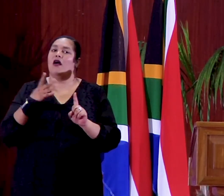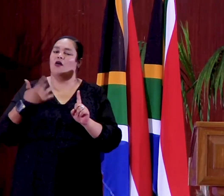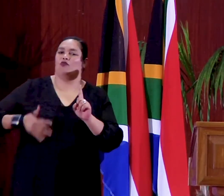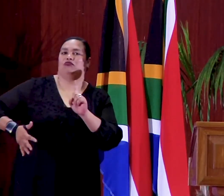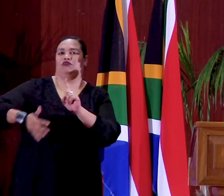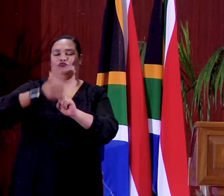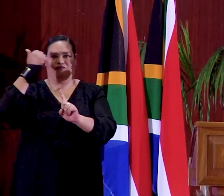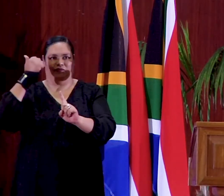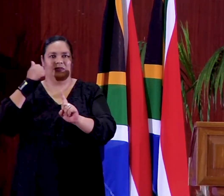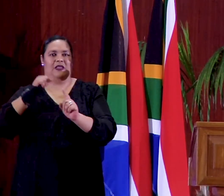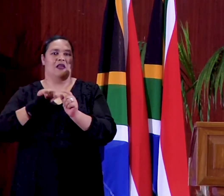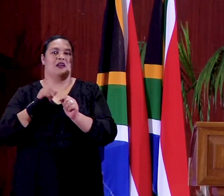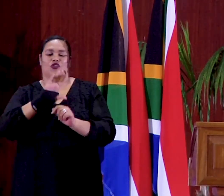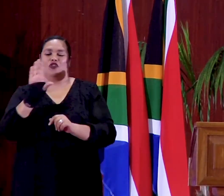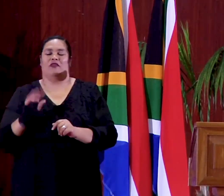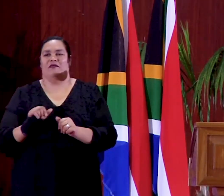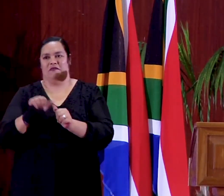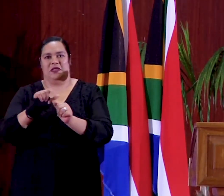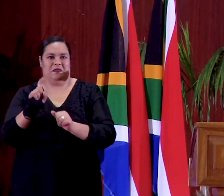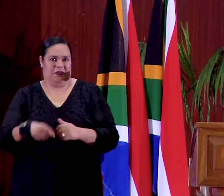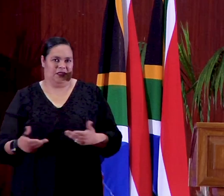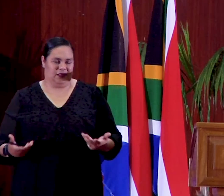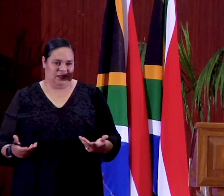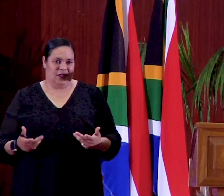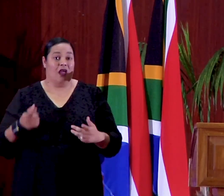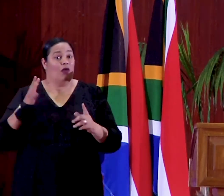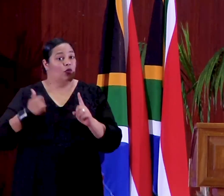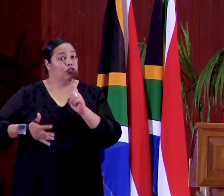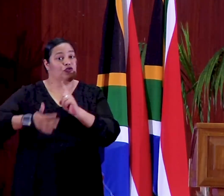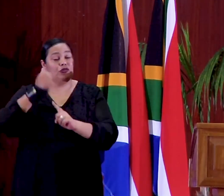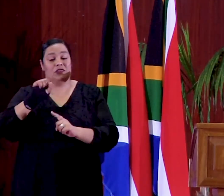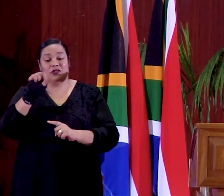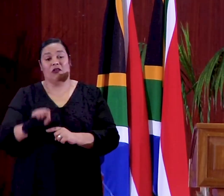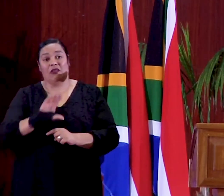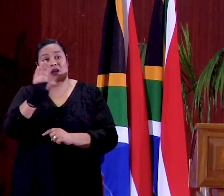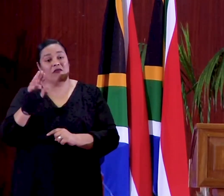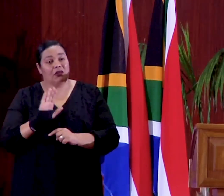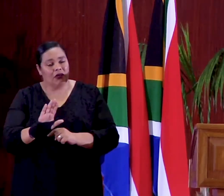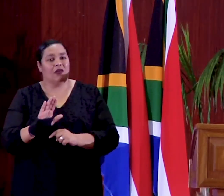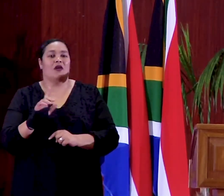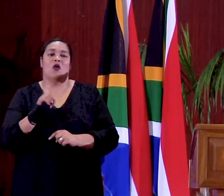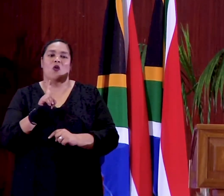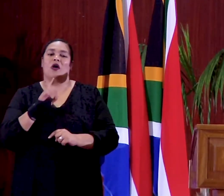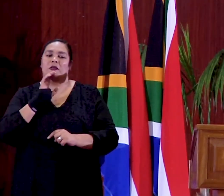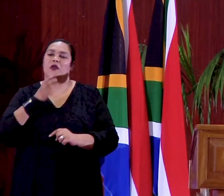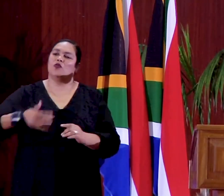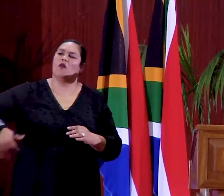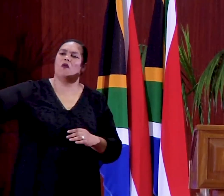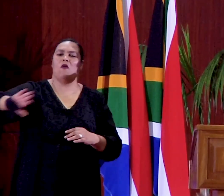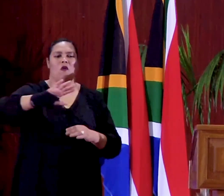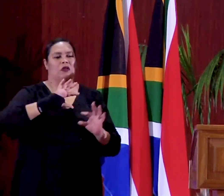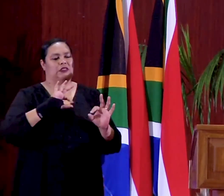a better South Africa. Achieving a South Africa that all of us